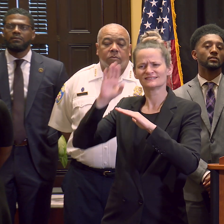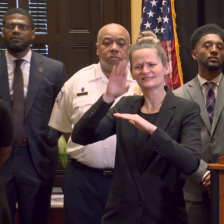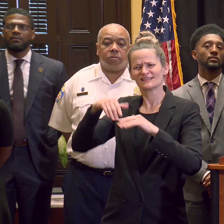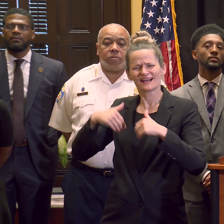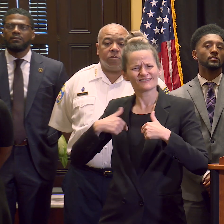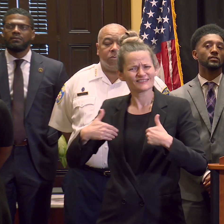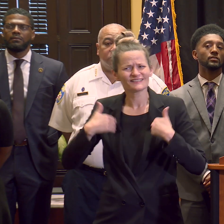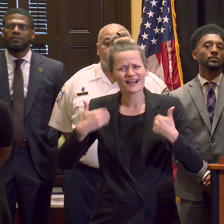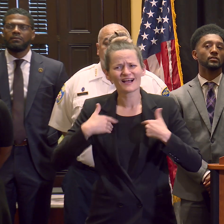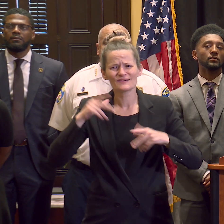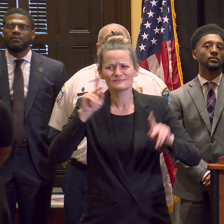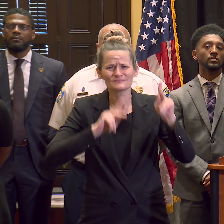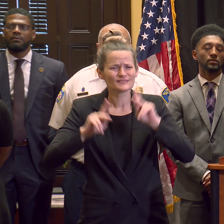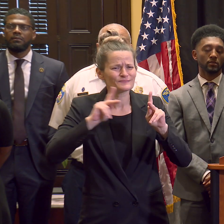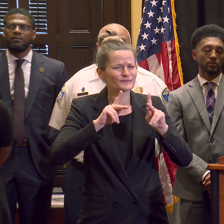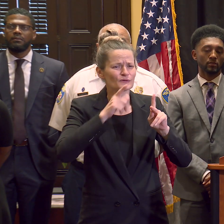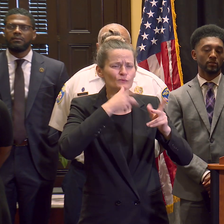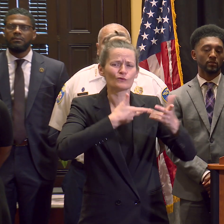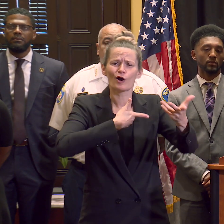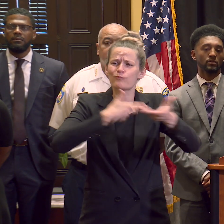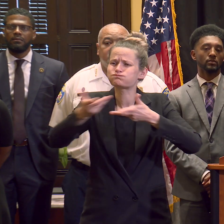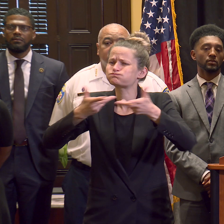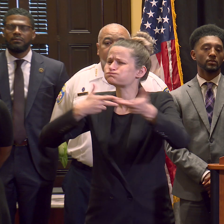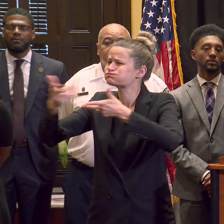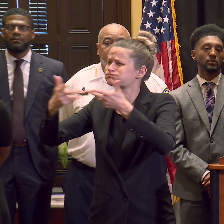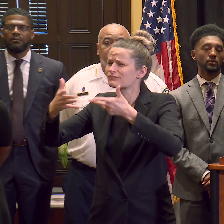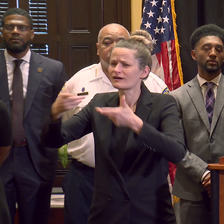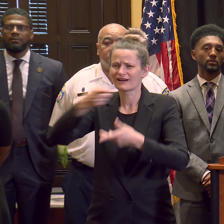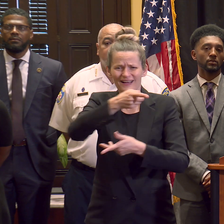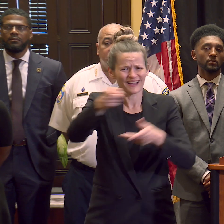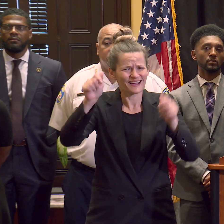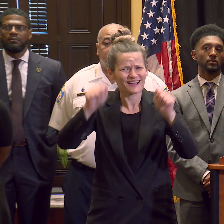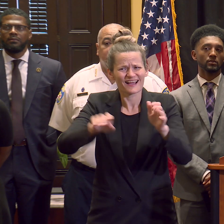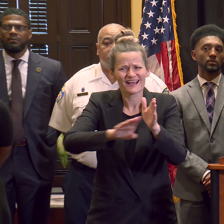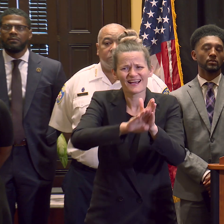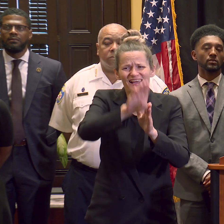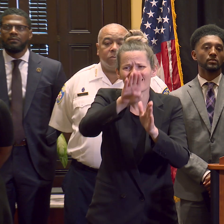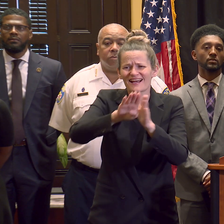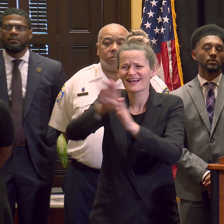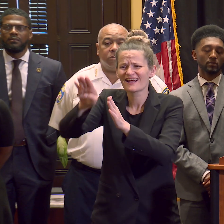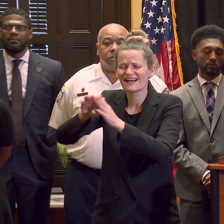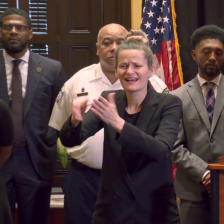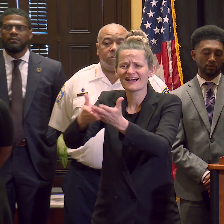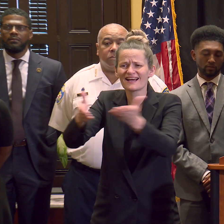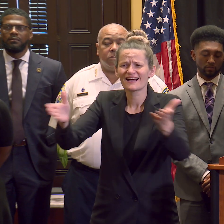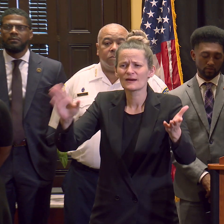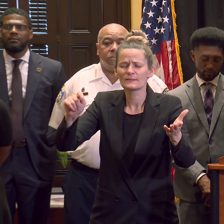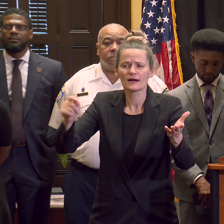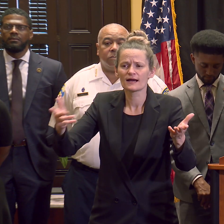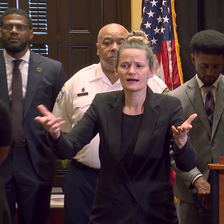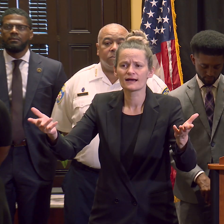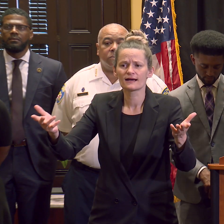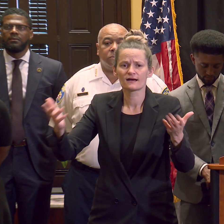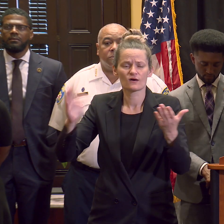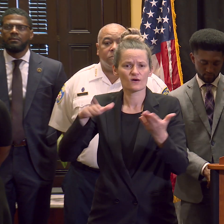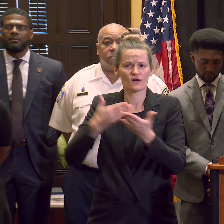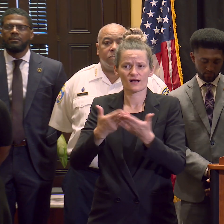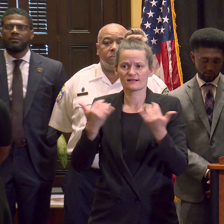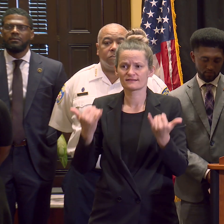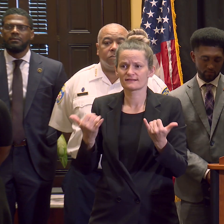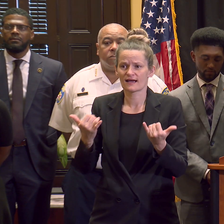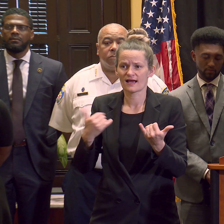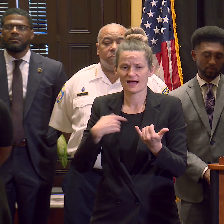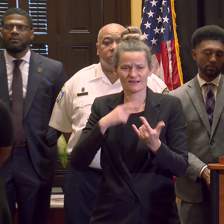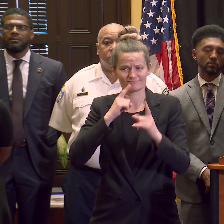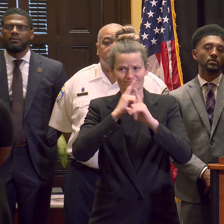thrive. I wholeheartedly, I wholeheartedly believe in